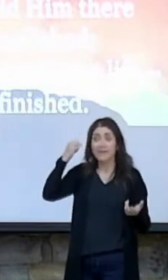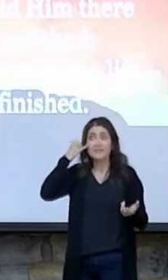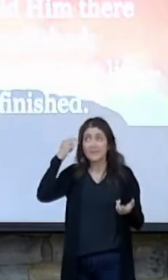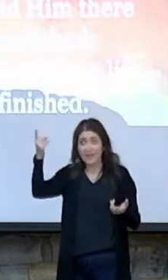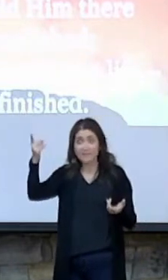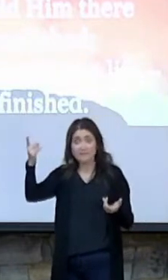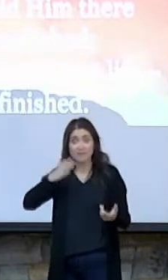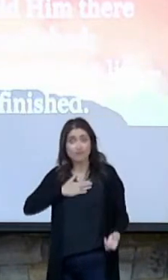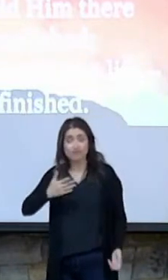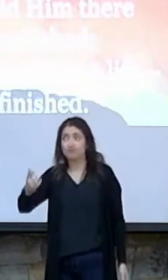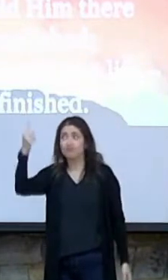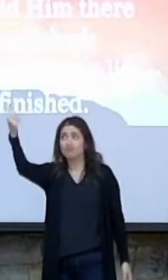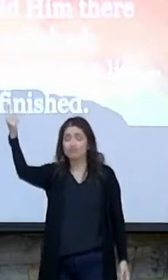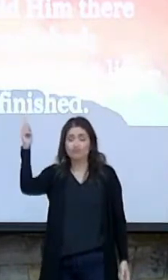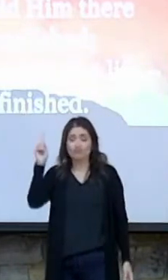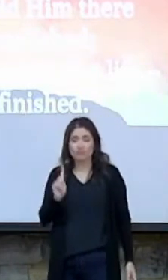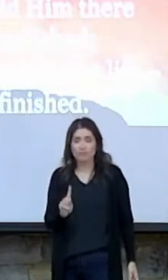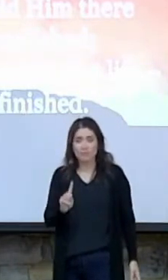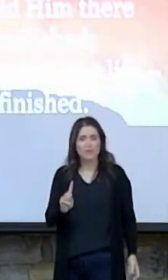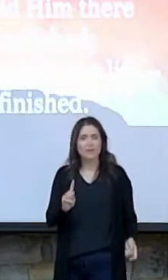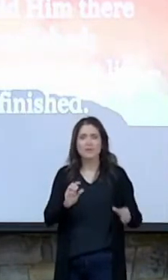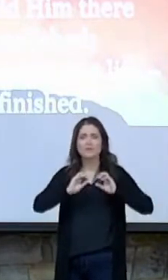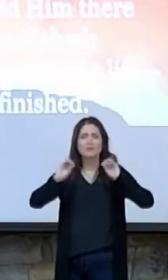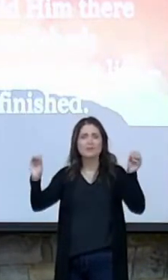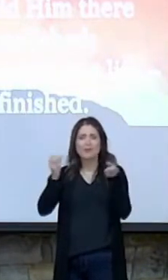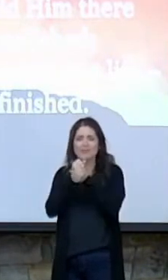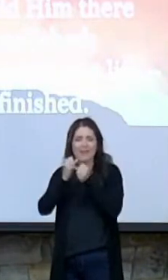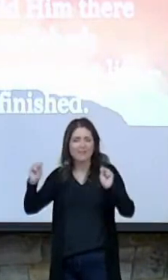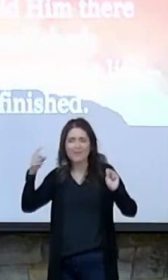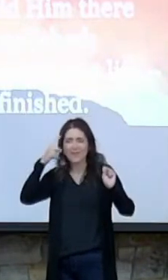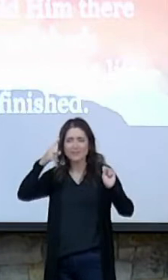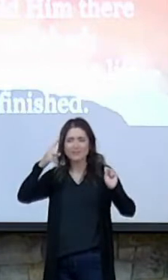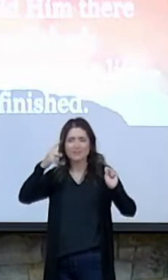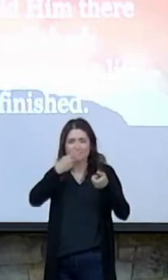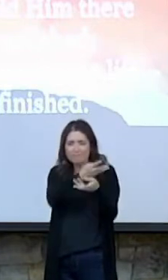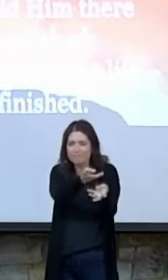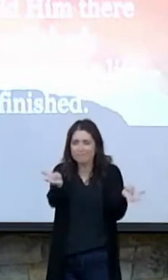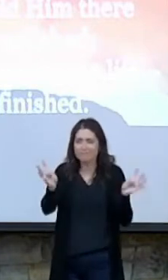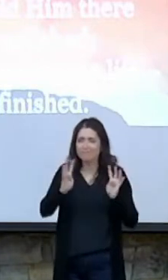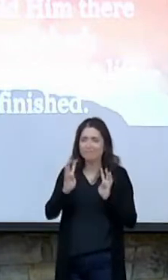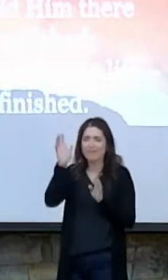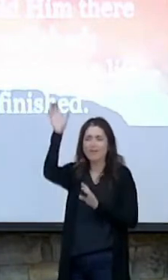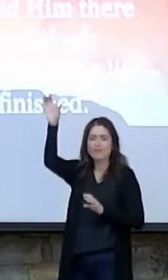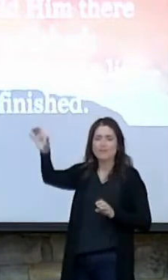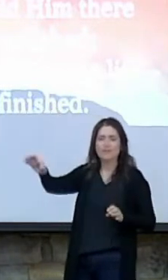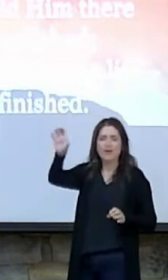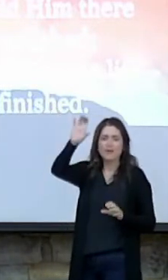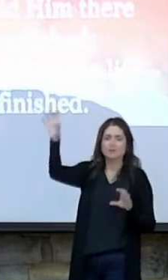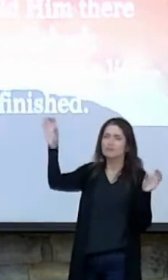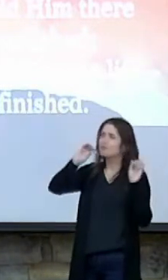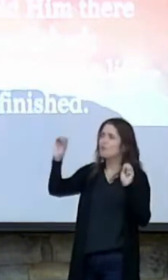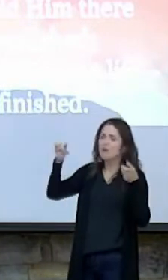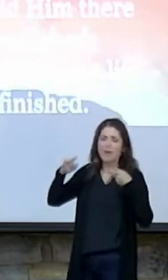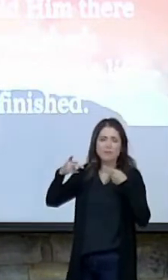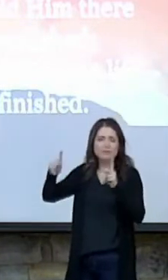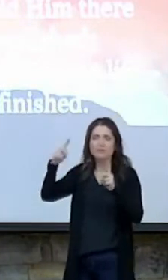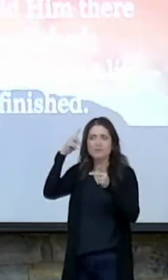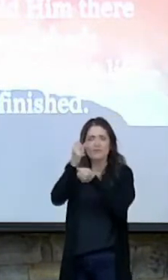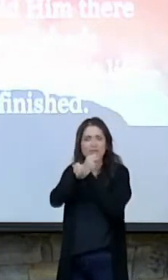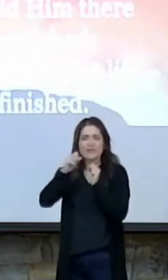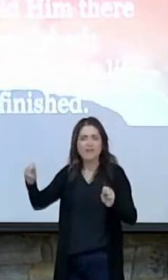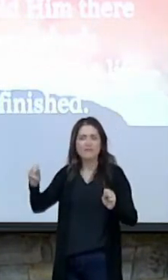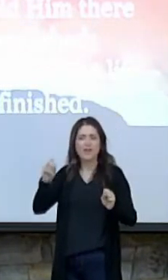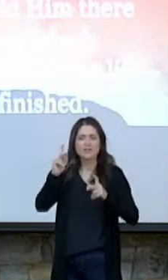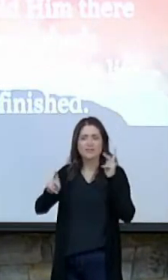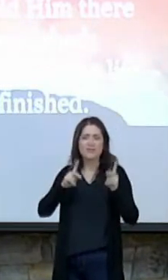very thing, there would be no salvation for those at the cross. There would have been no opportunity for salvation for the one yelling